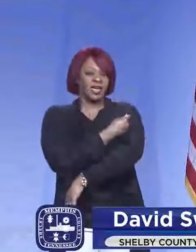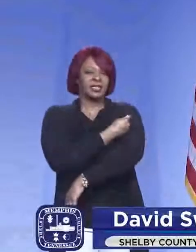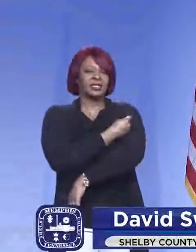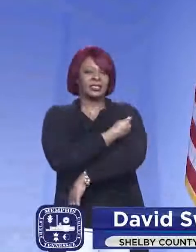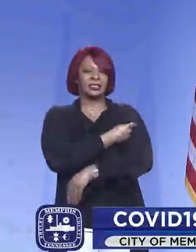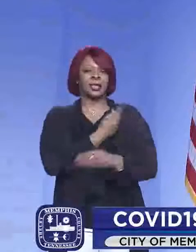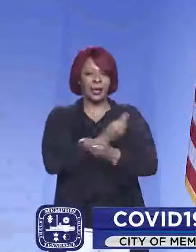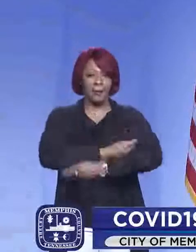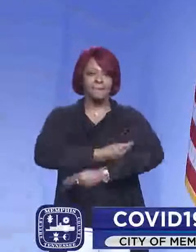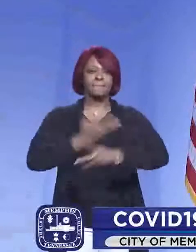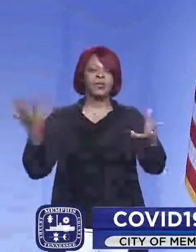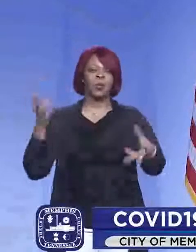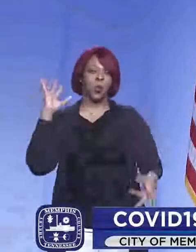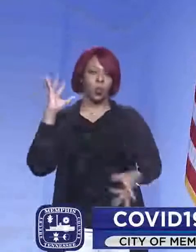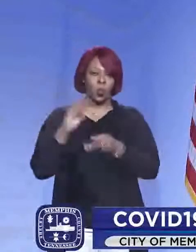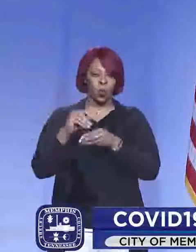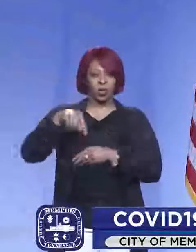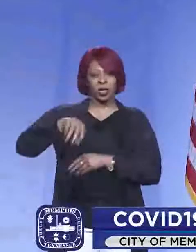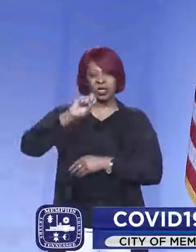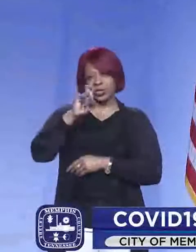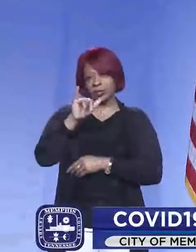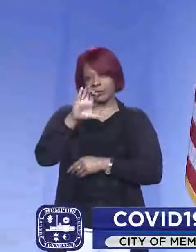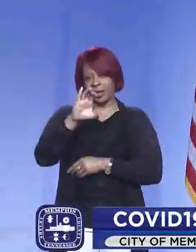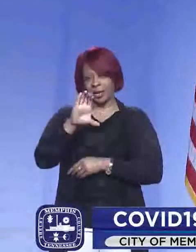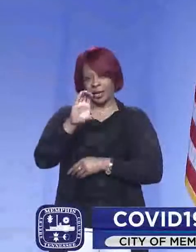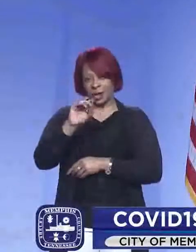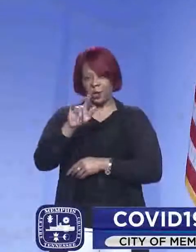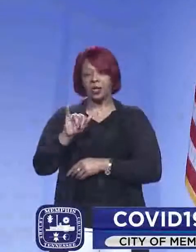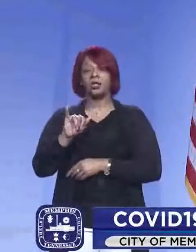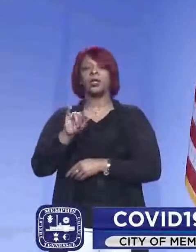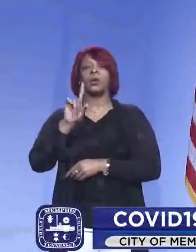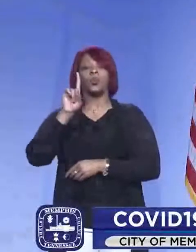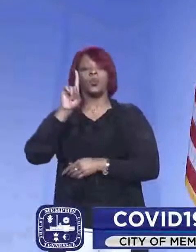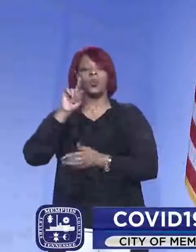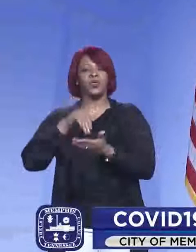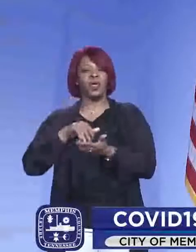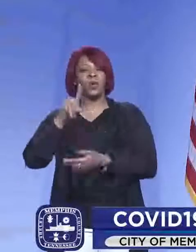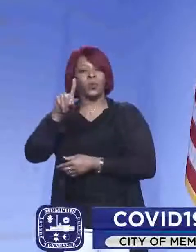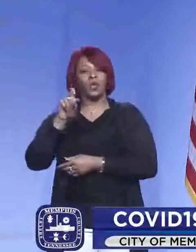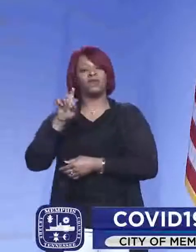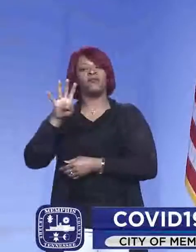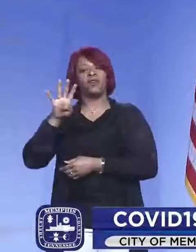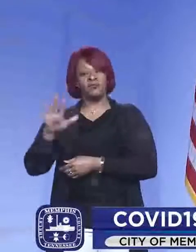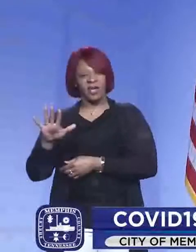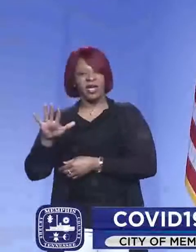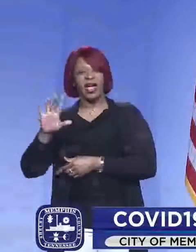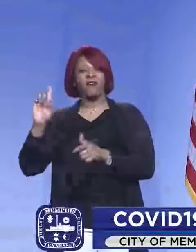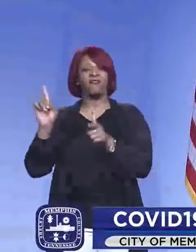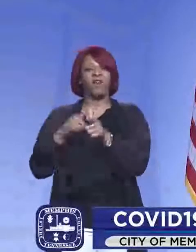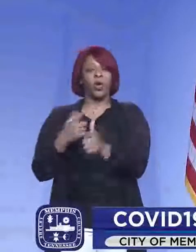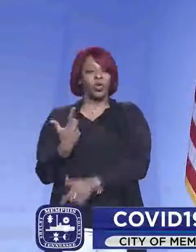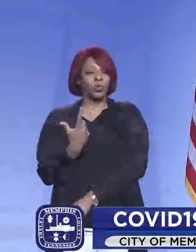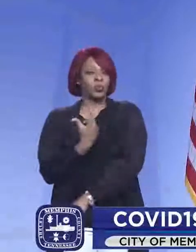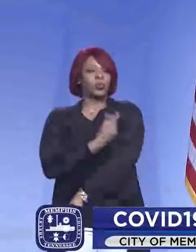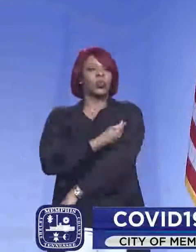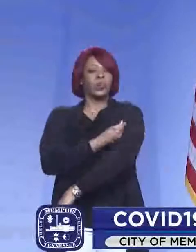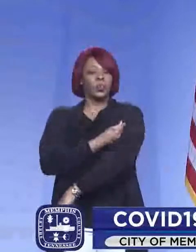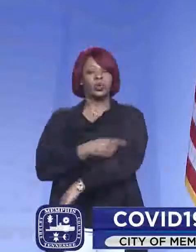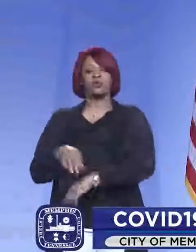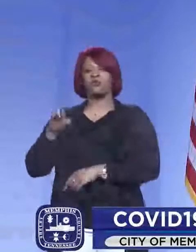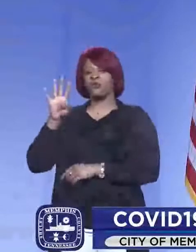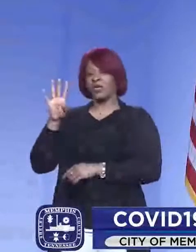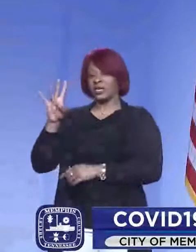administered in Shelby County, including 111,145 first doses, and then